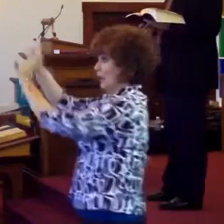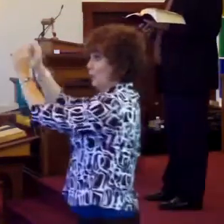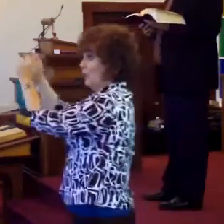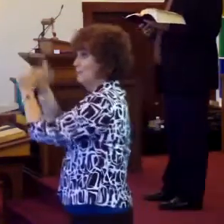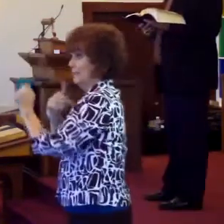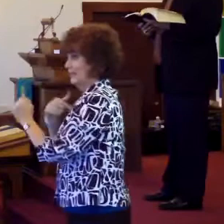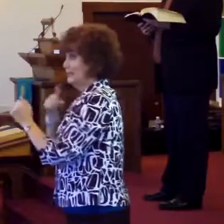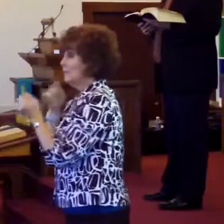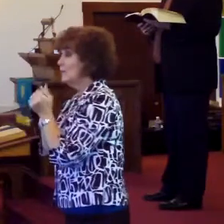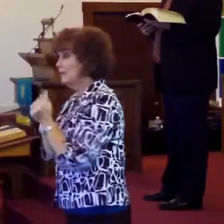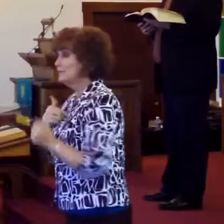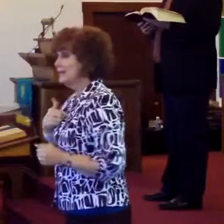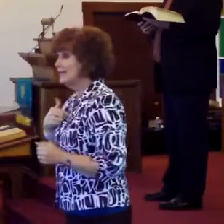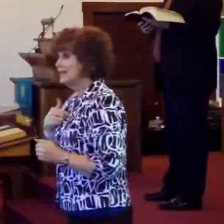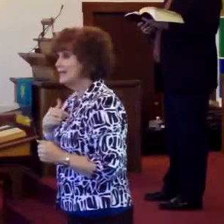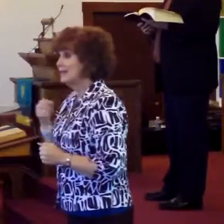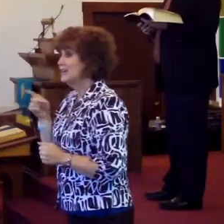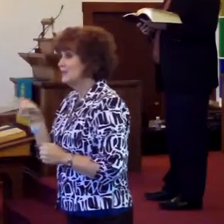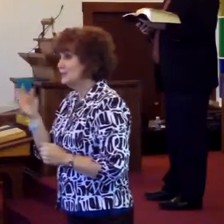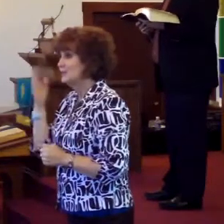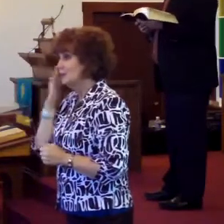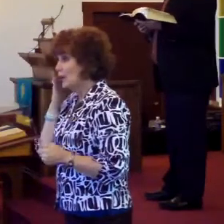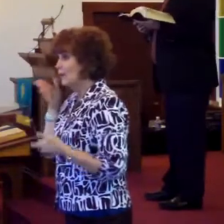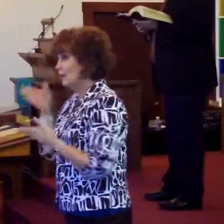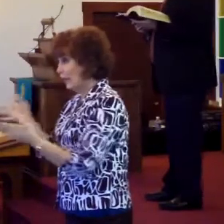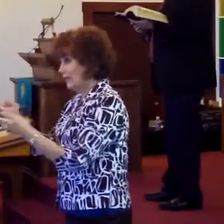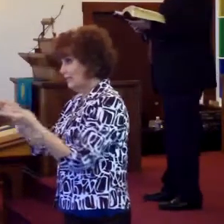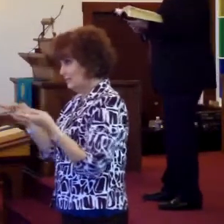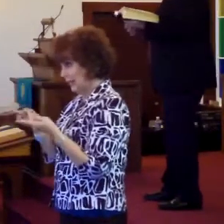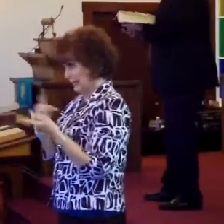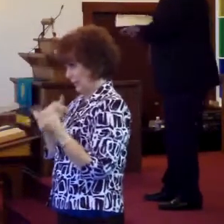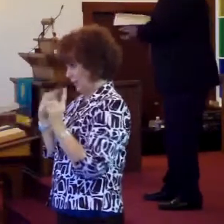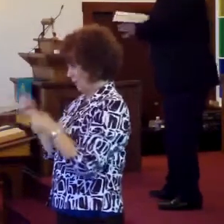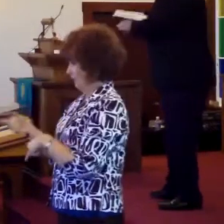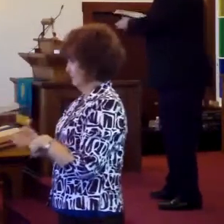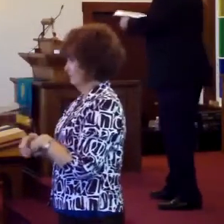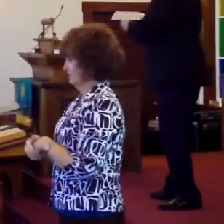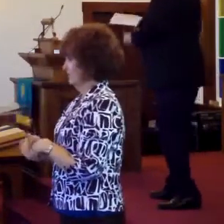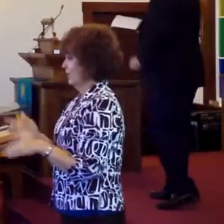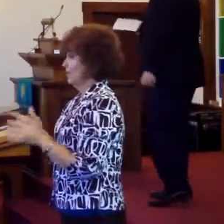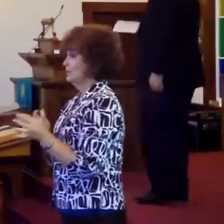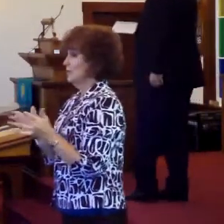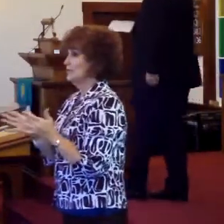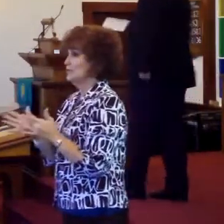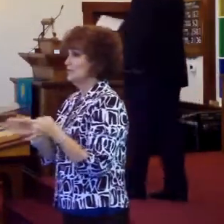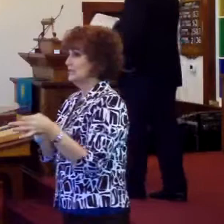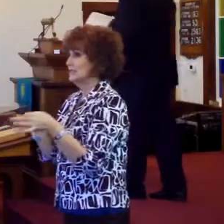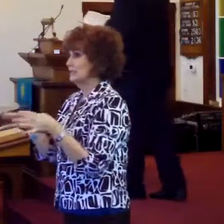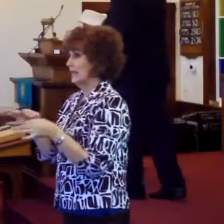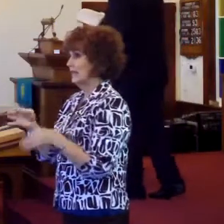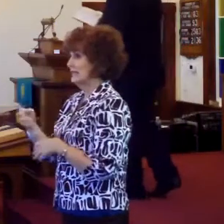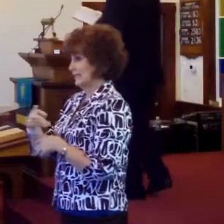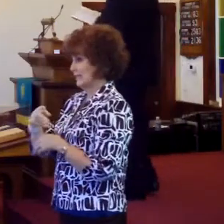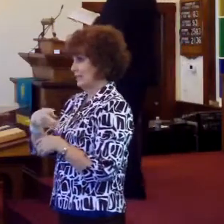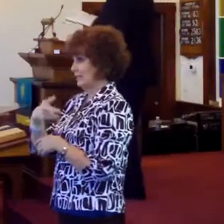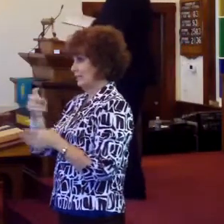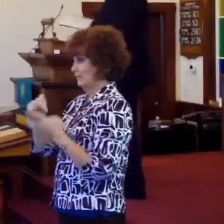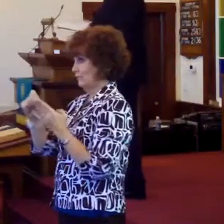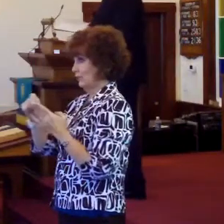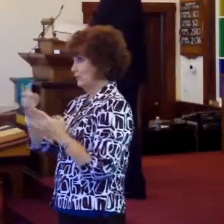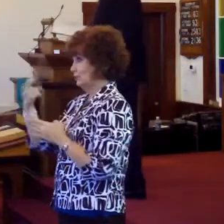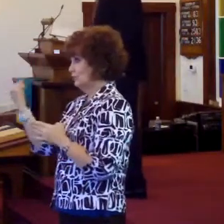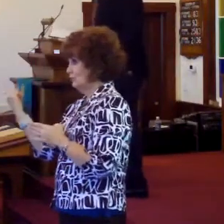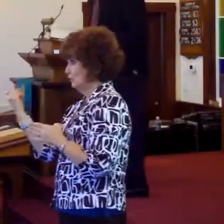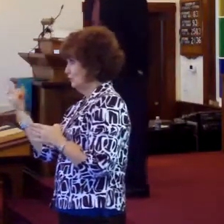be where I am. You know the way to the place where I'm going. So Jesus tells us here in verse 2 to